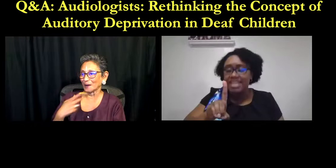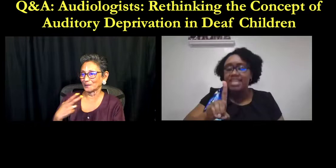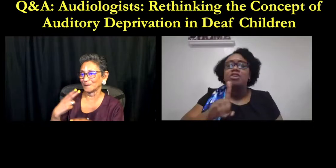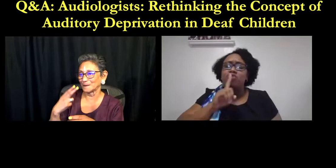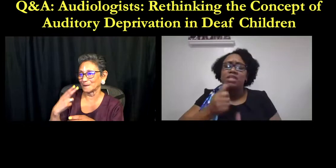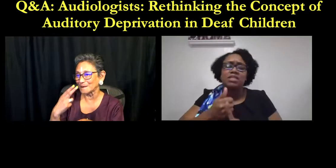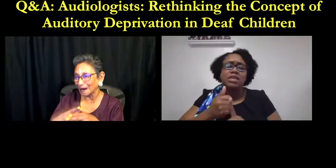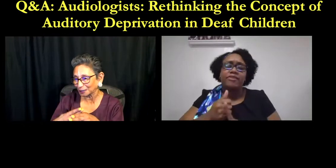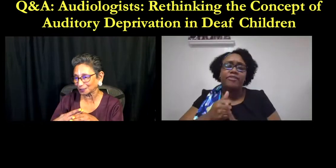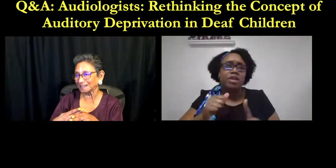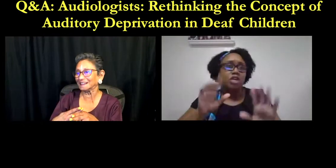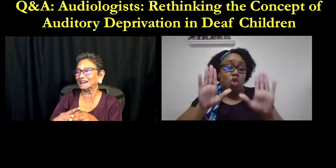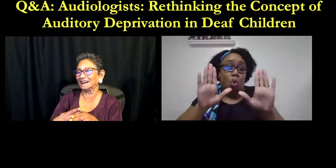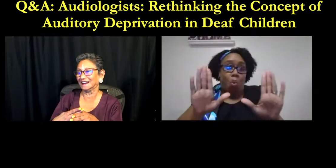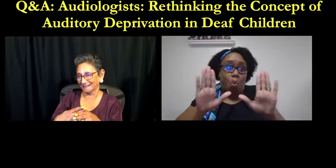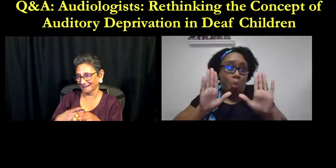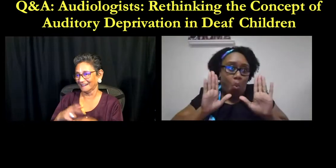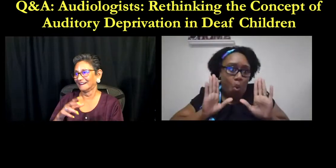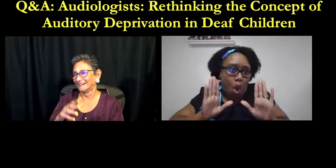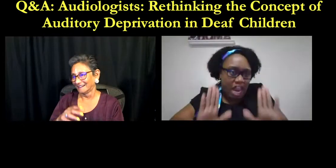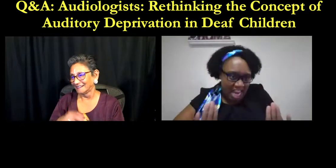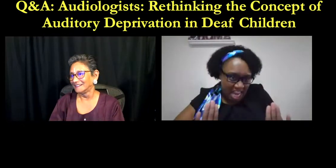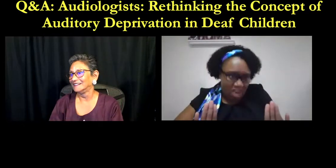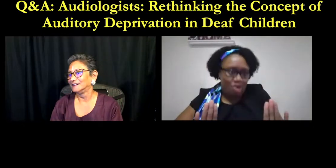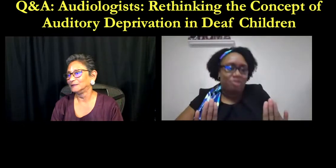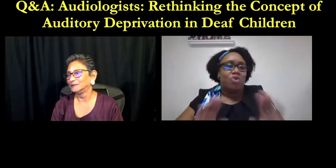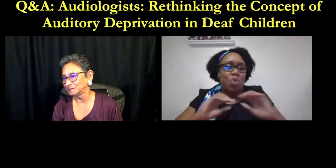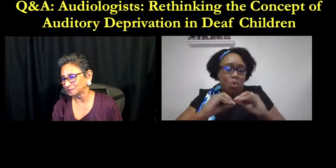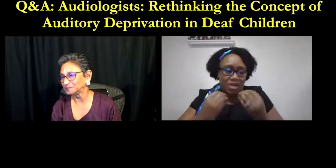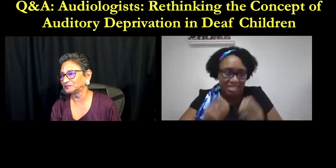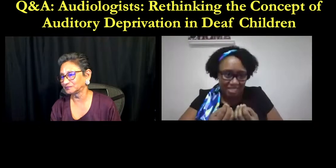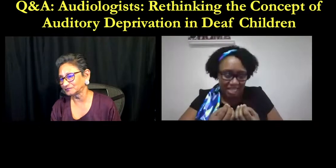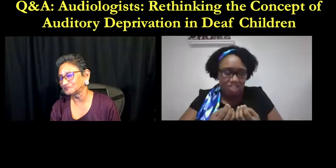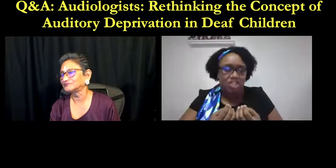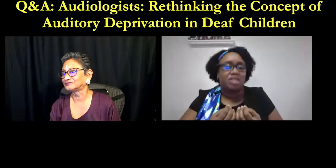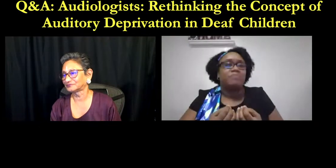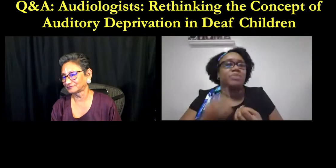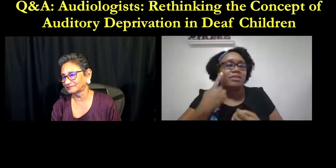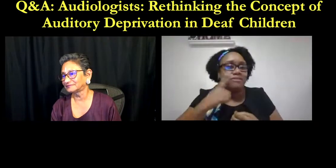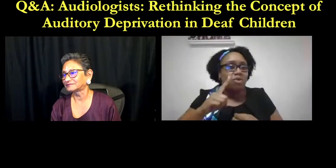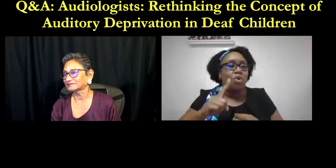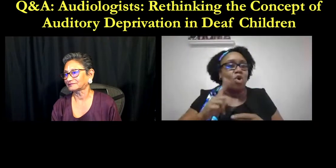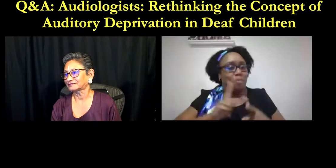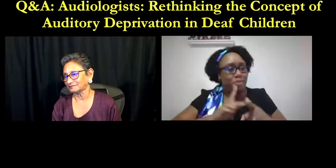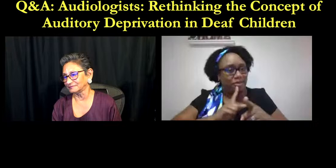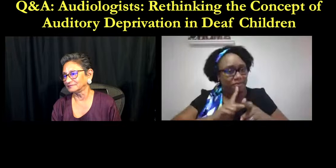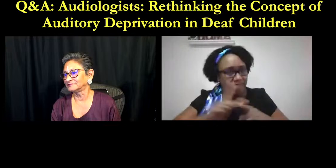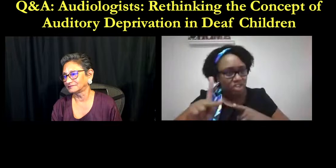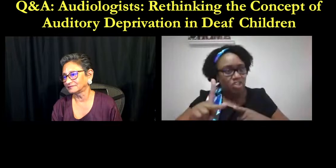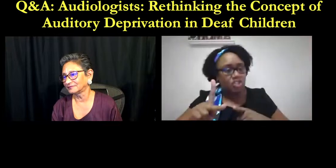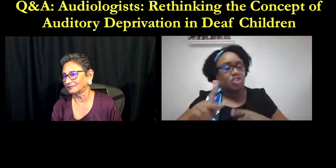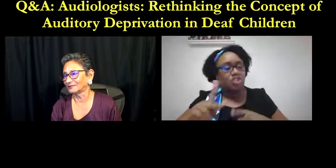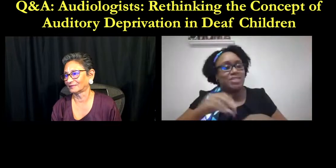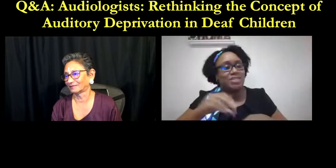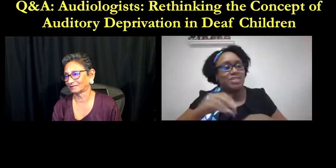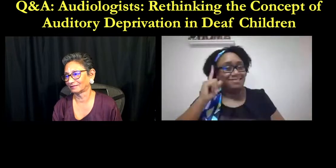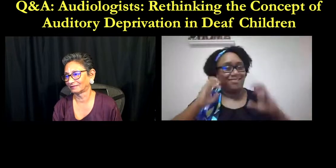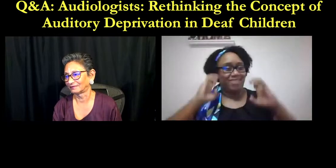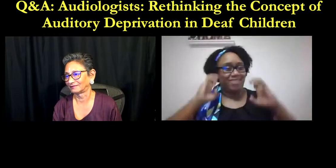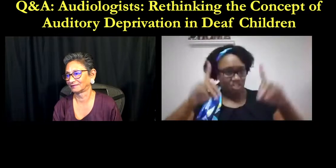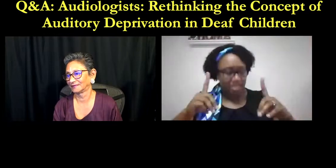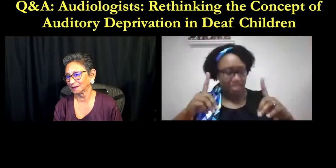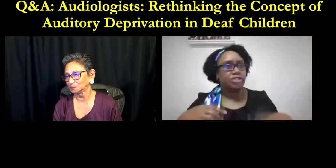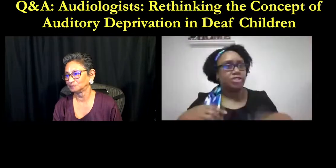i can't believe i forgot that i apologize thank you kavita for bringing up caled i would say that caled is an